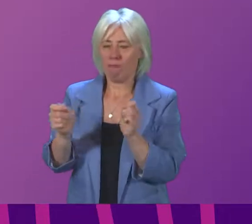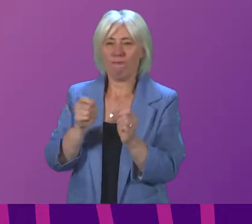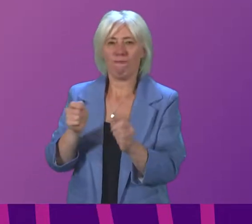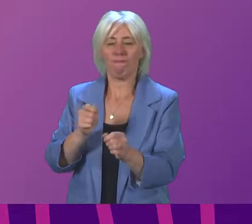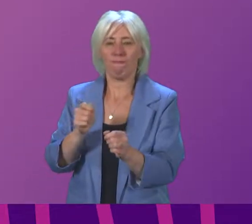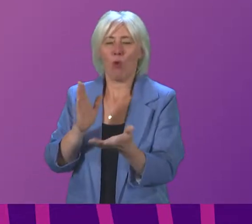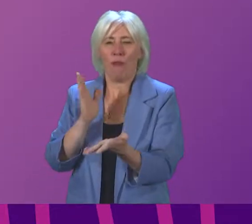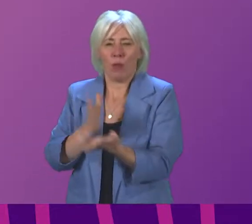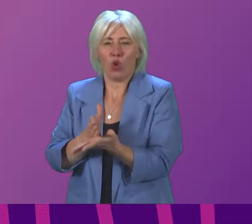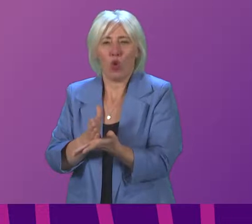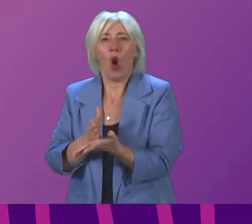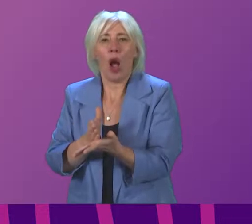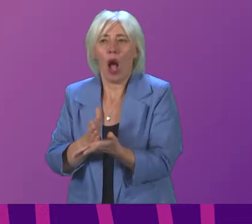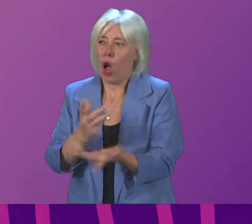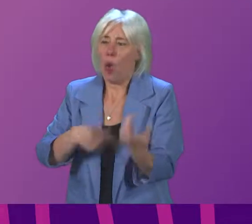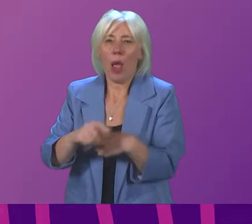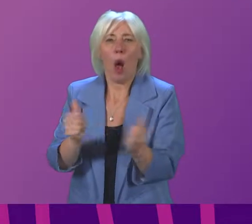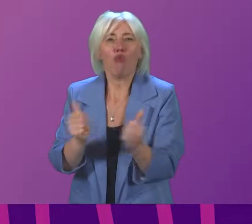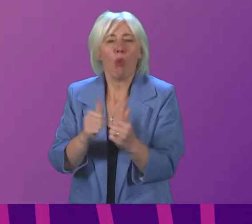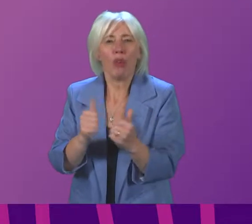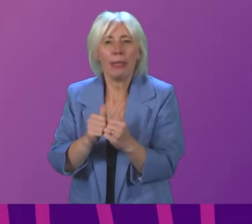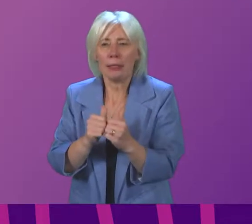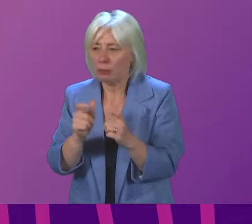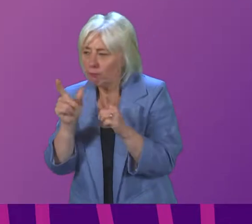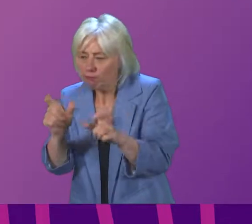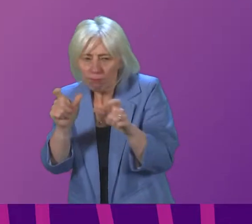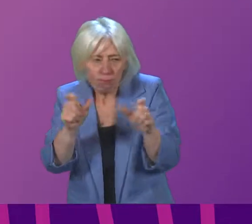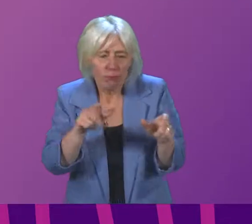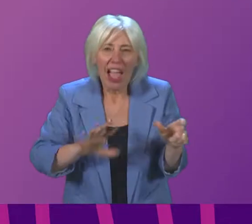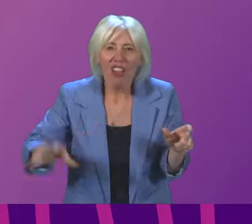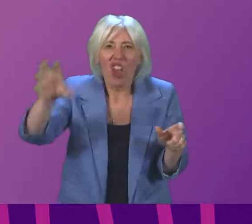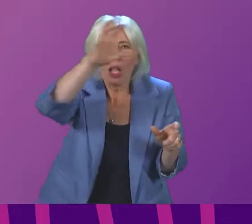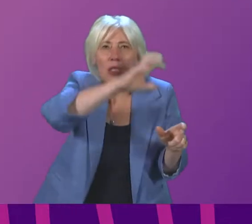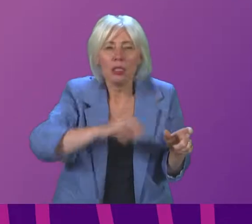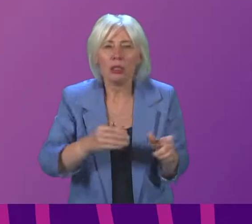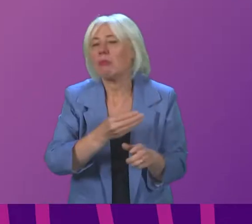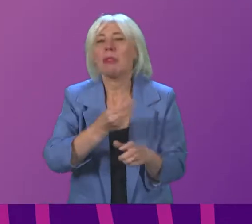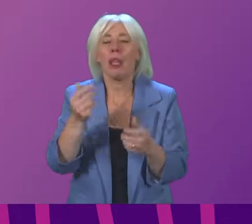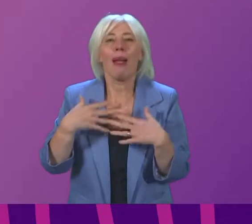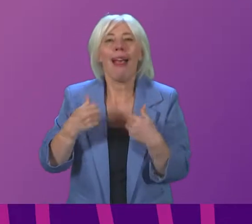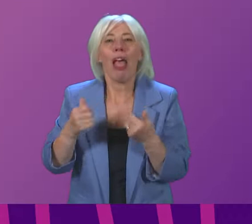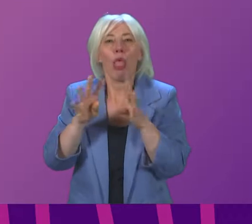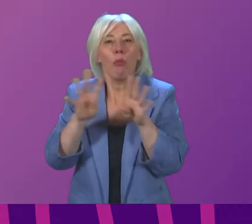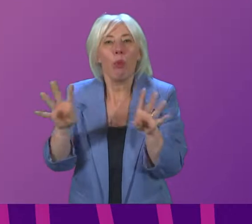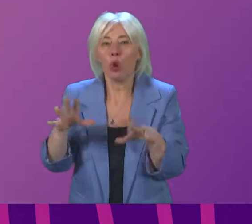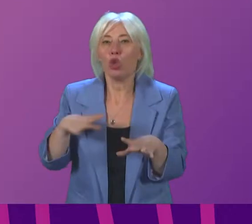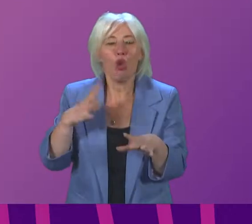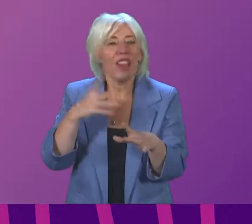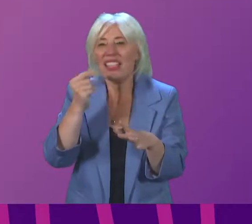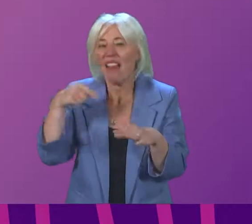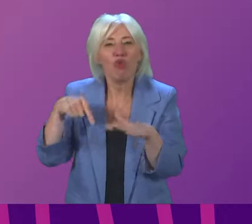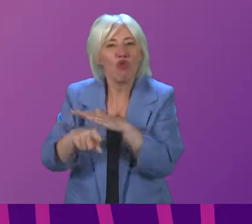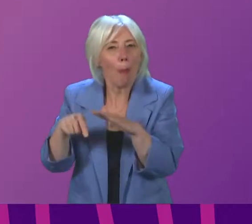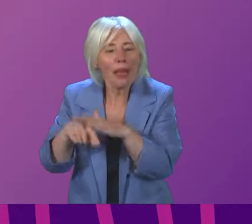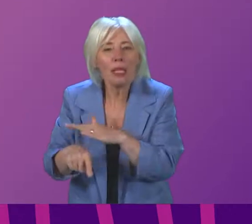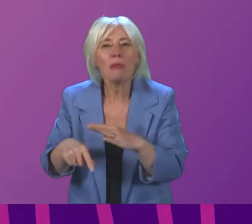to make sure we are being appropriate to the characteristics of different areas. There are a number of health boards who already have drop-in clinics.